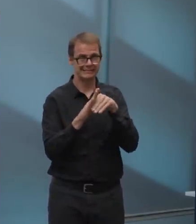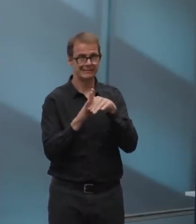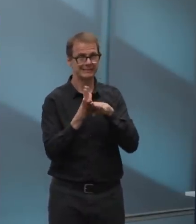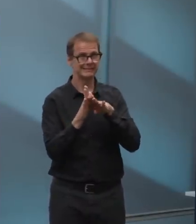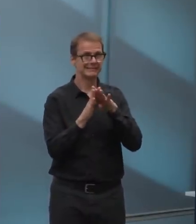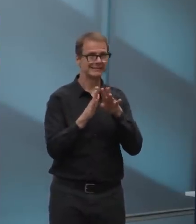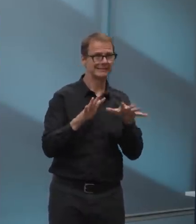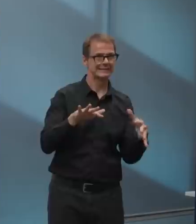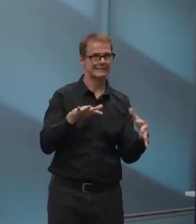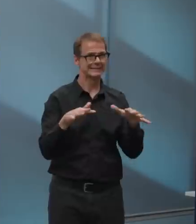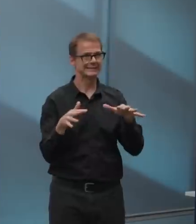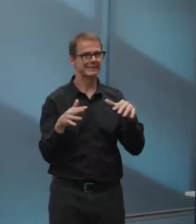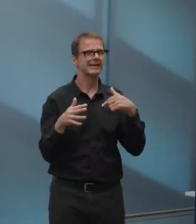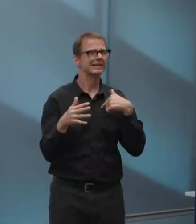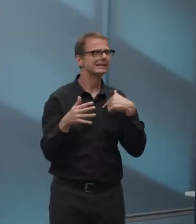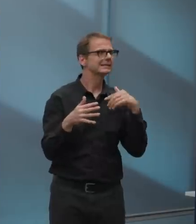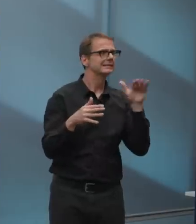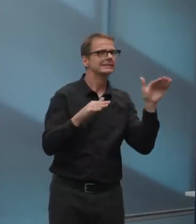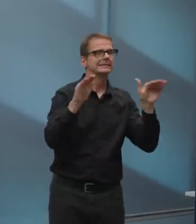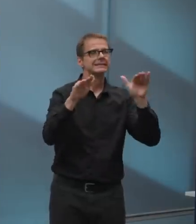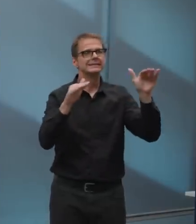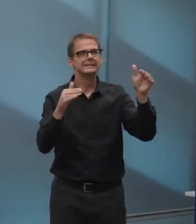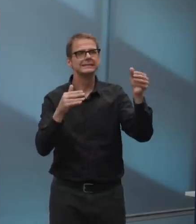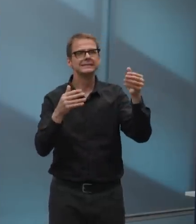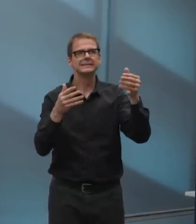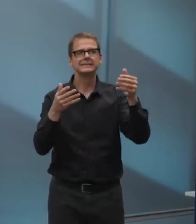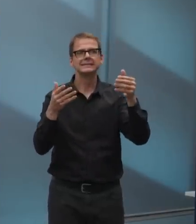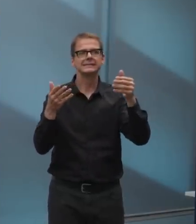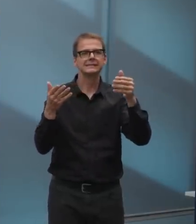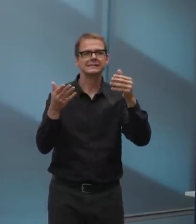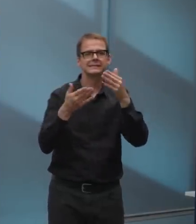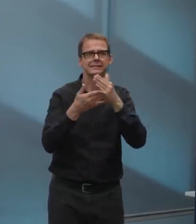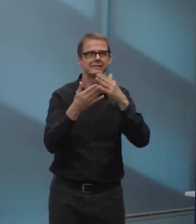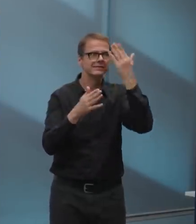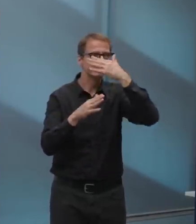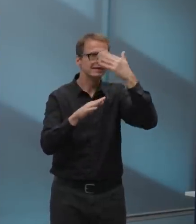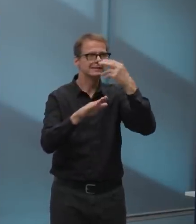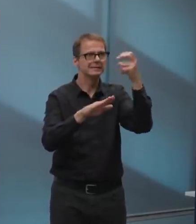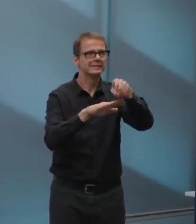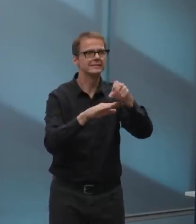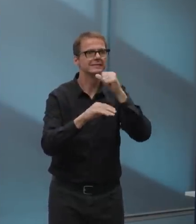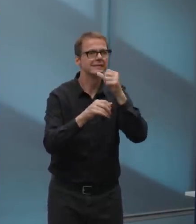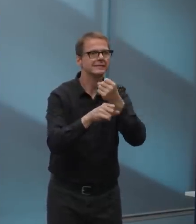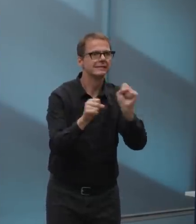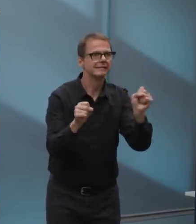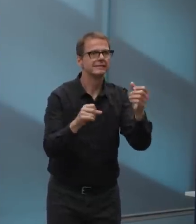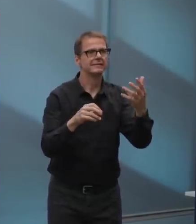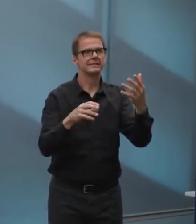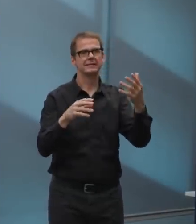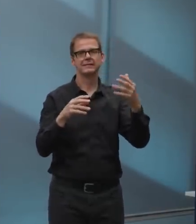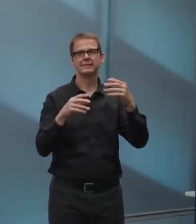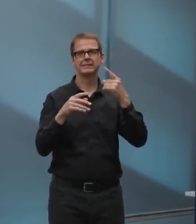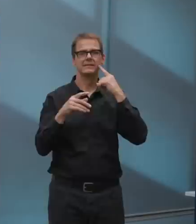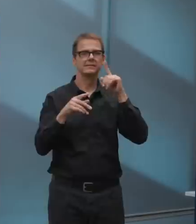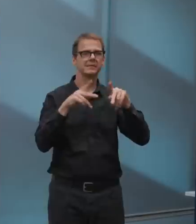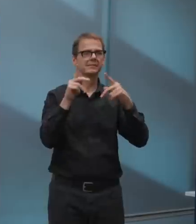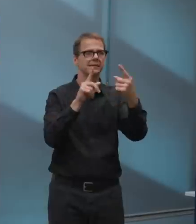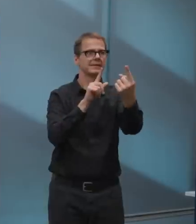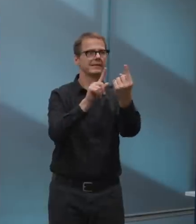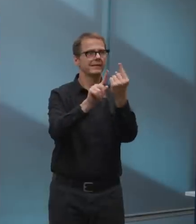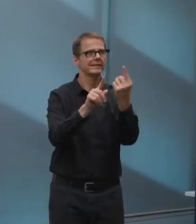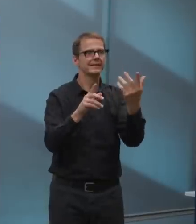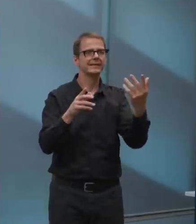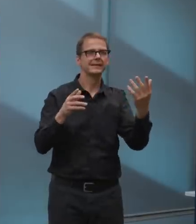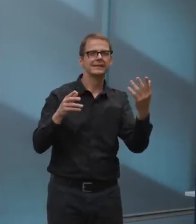for our operators and for the public. And I think that, uh, at that stage of the crisis, and still at this stage of the crisis,